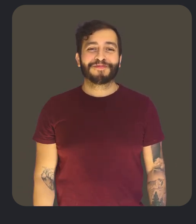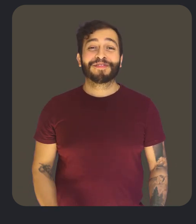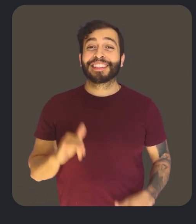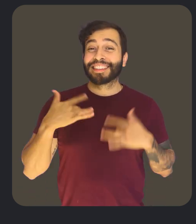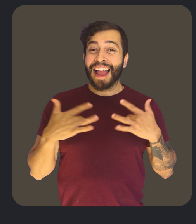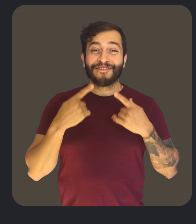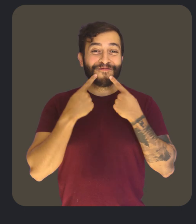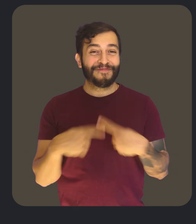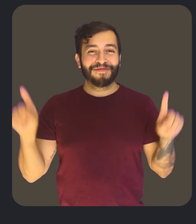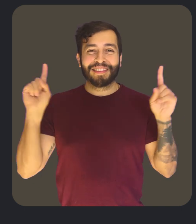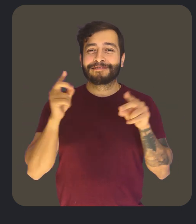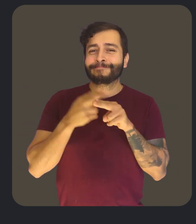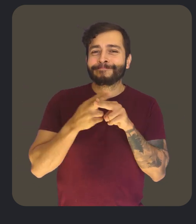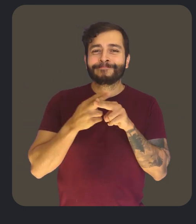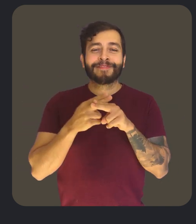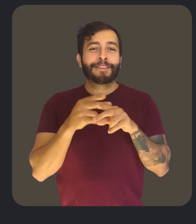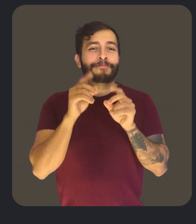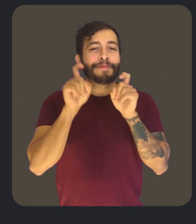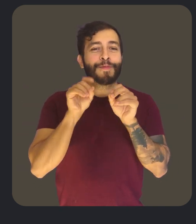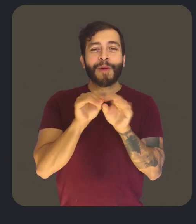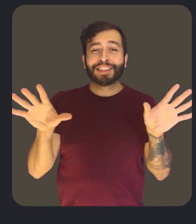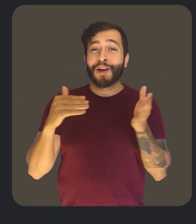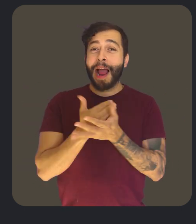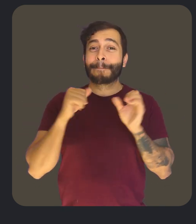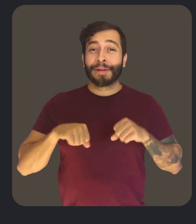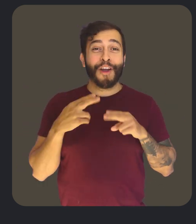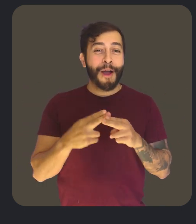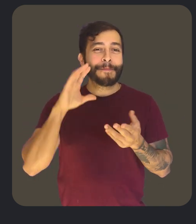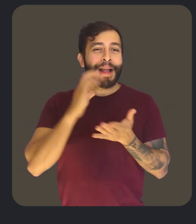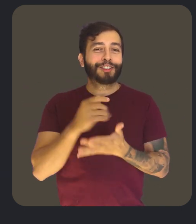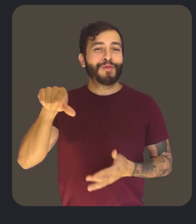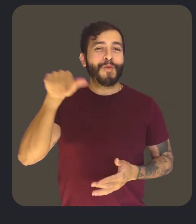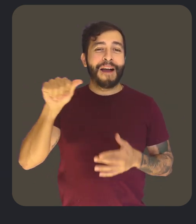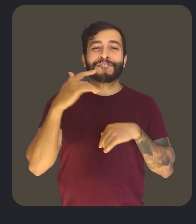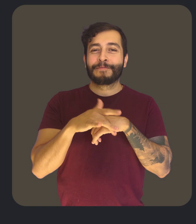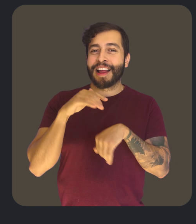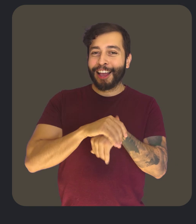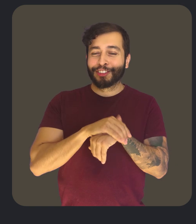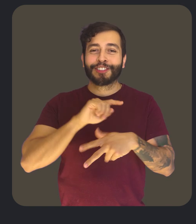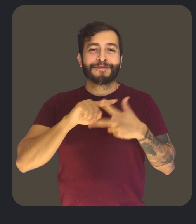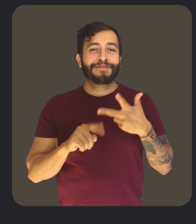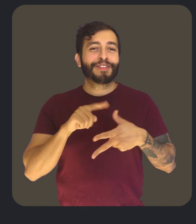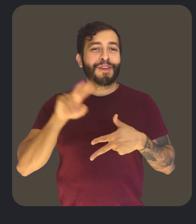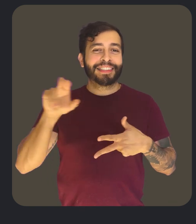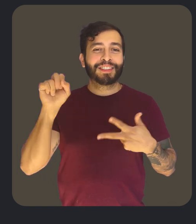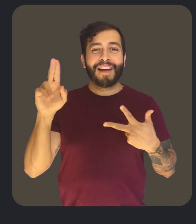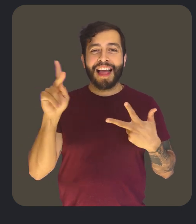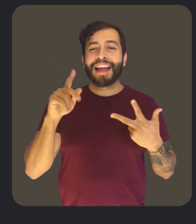Finally, we're very excited to announce the limited beta release of a major new capability, Image Q&A, now available in English in the US,